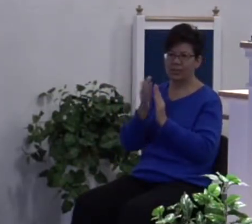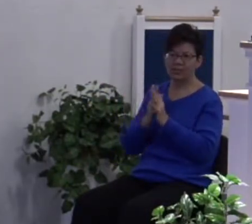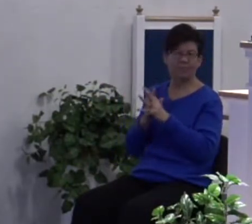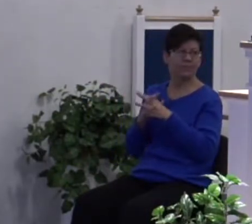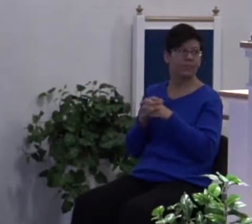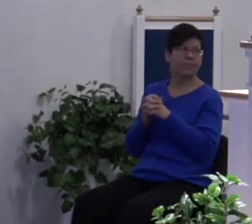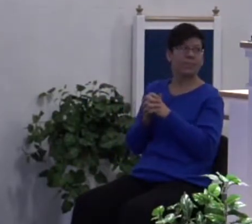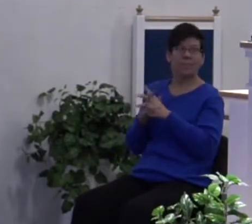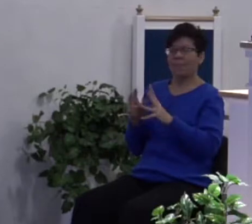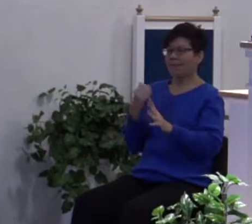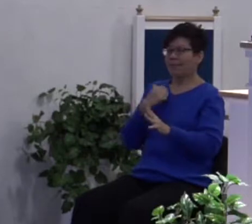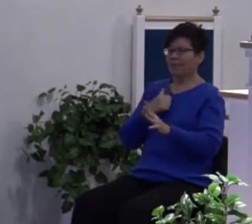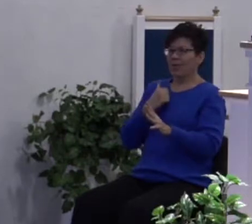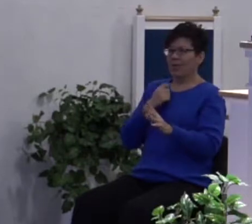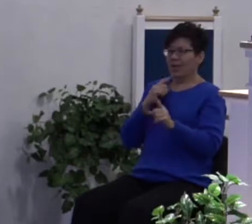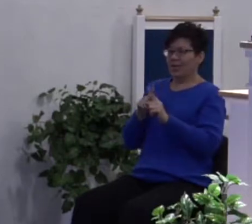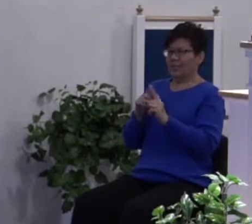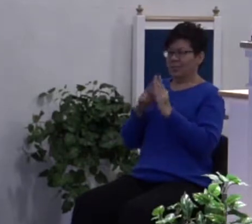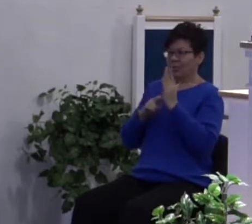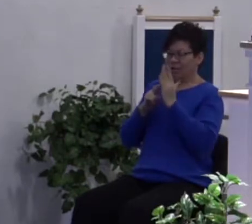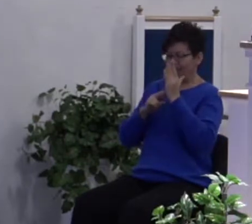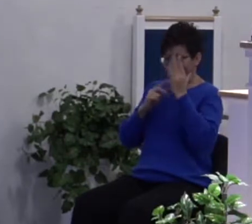I'm sorry. As I was reading, I kept looking. like, man, this is good.